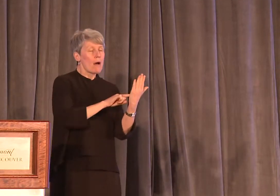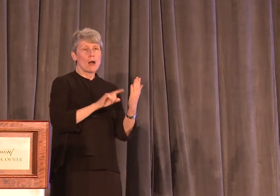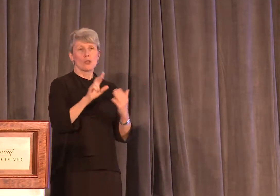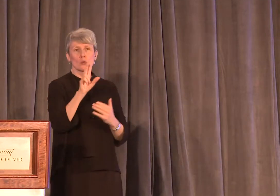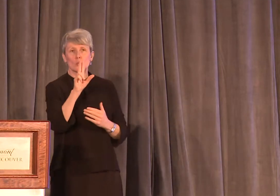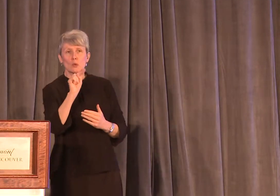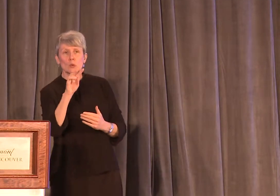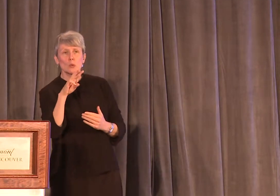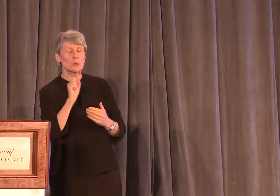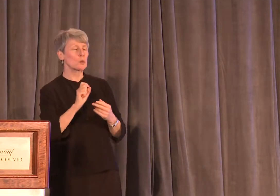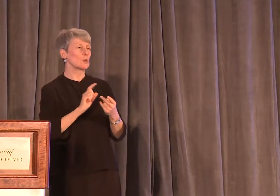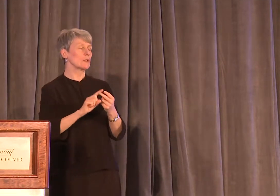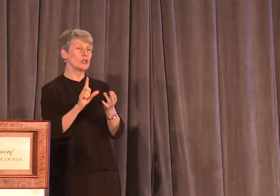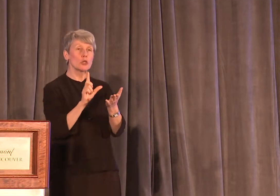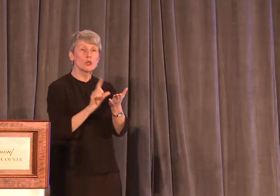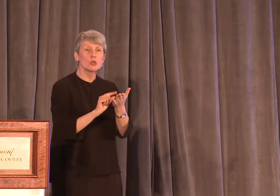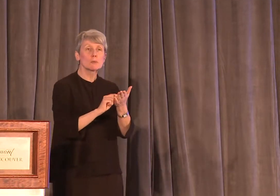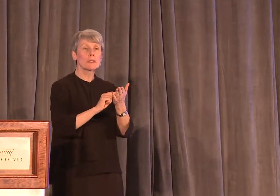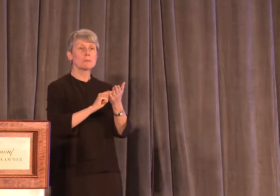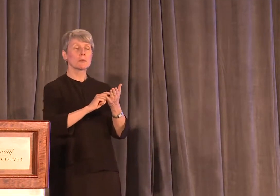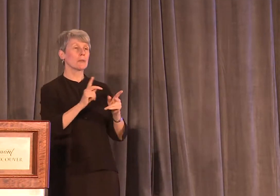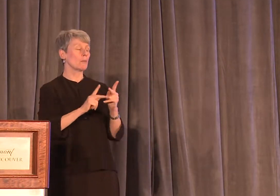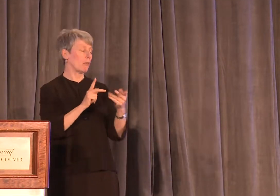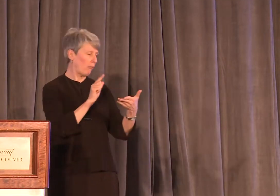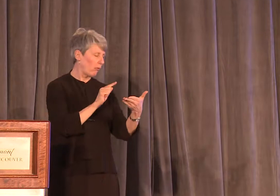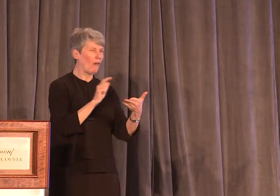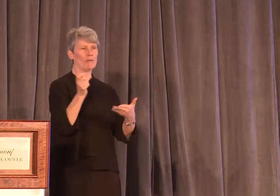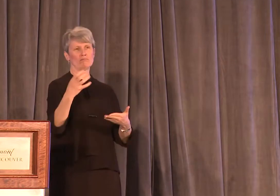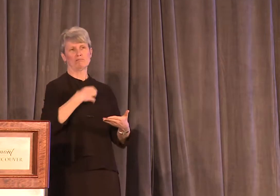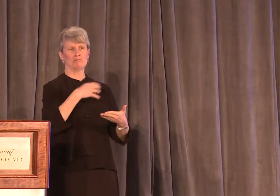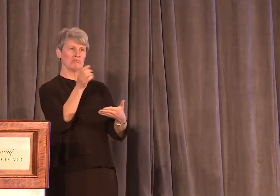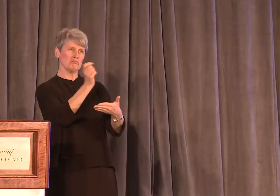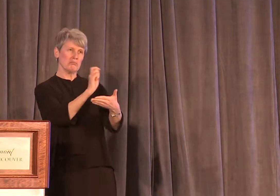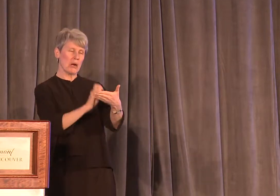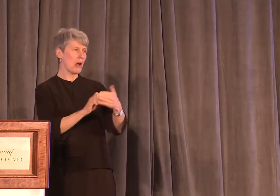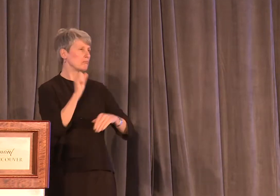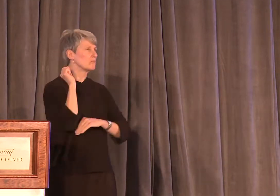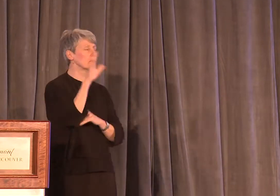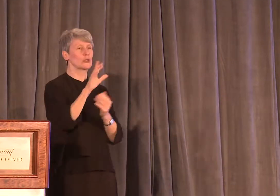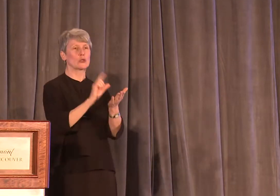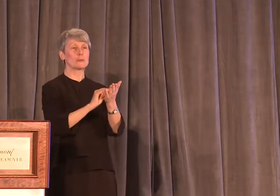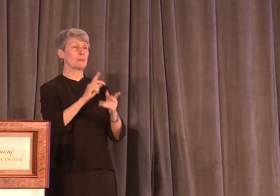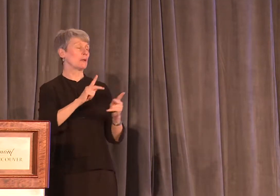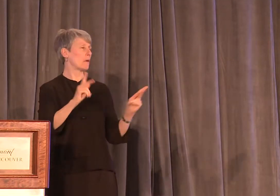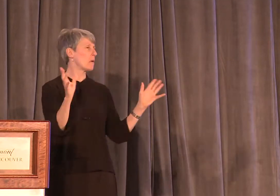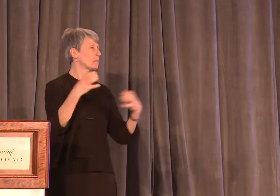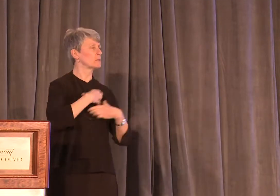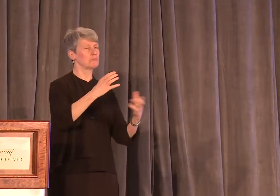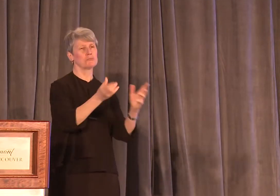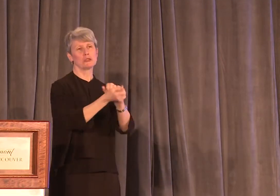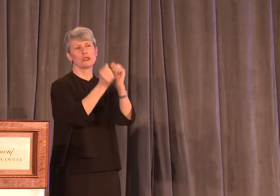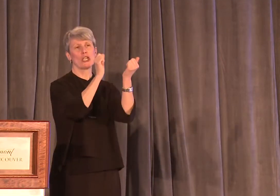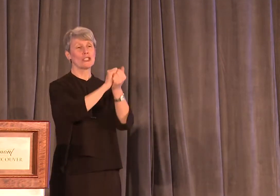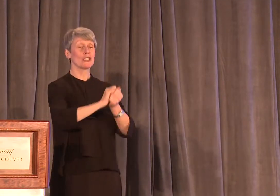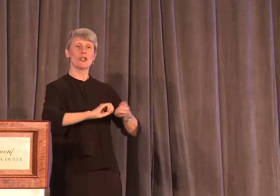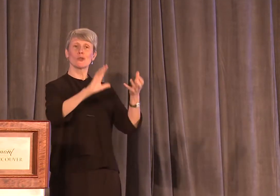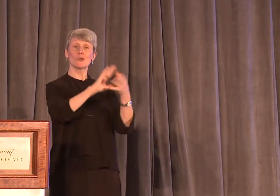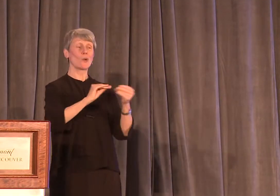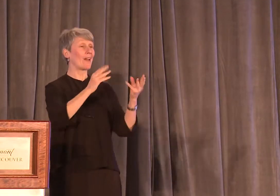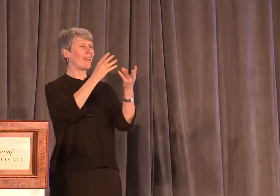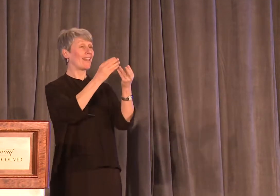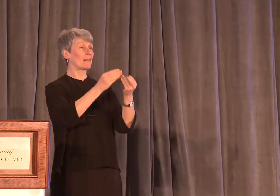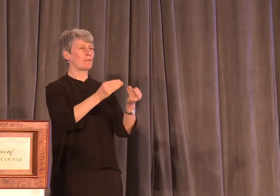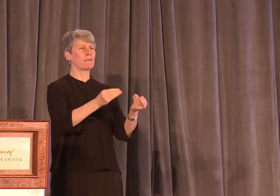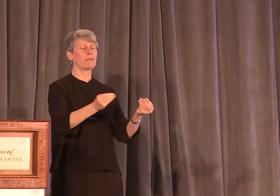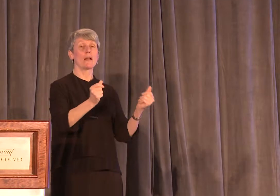onslaught of outraged columns, people demanding change, and then the story fades, and so does the calls for change,